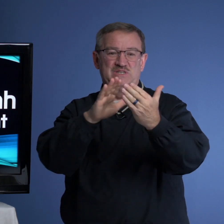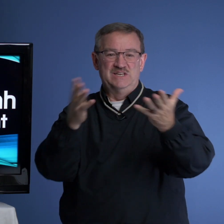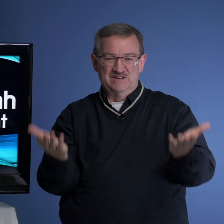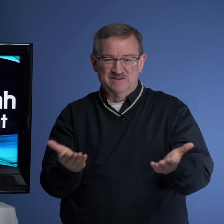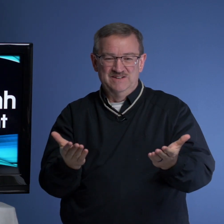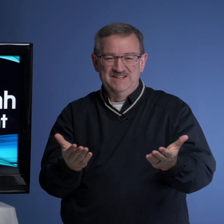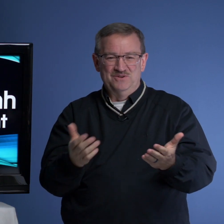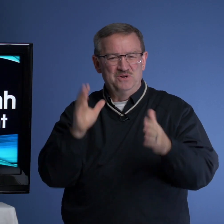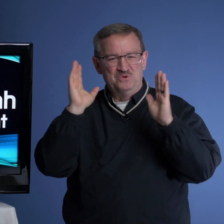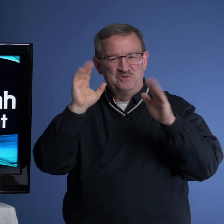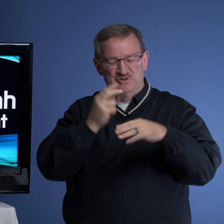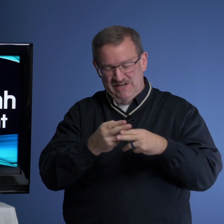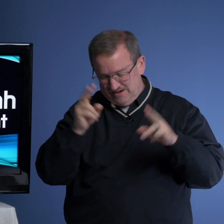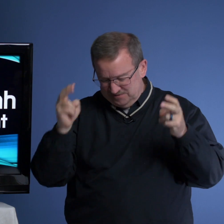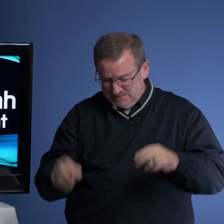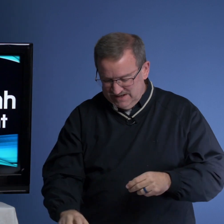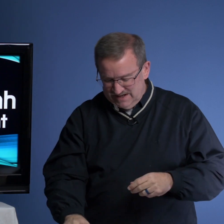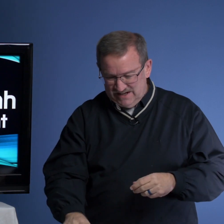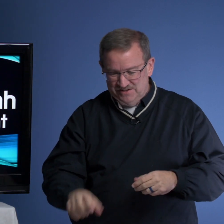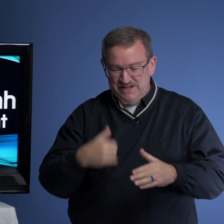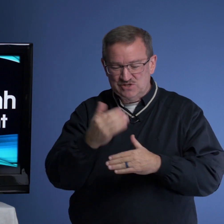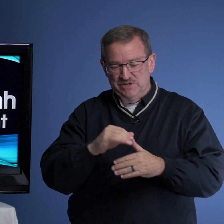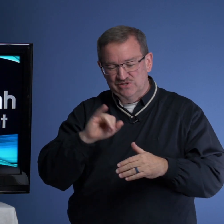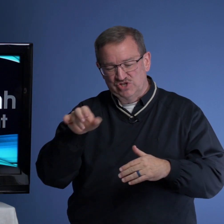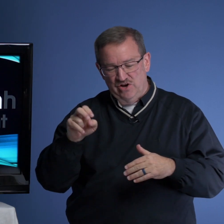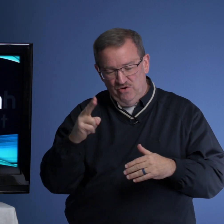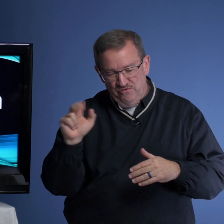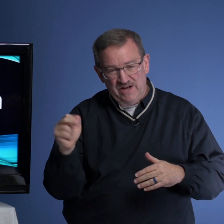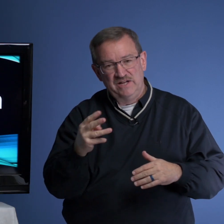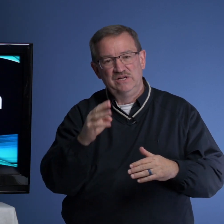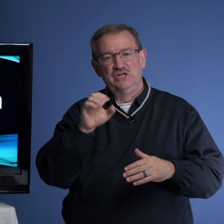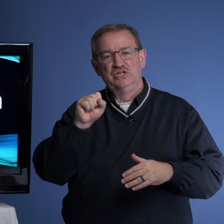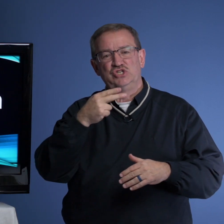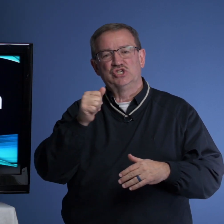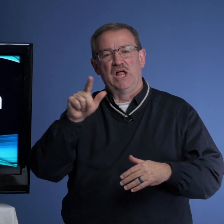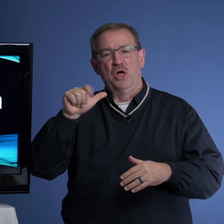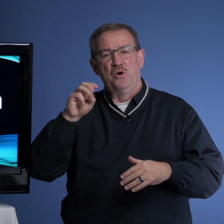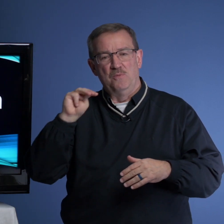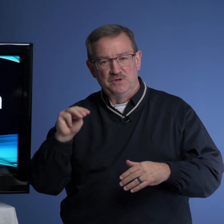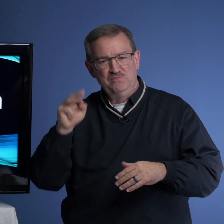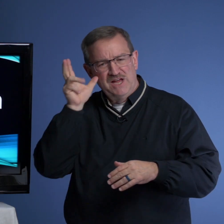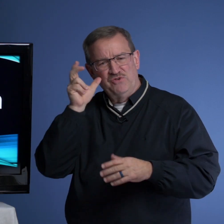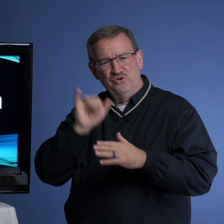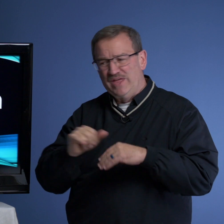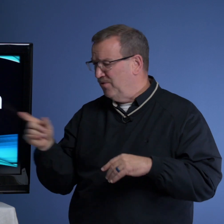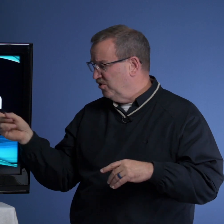here. What a wonderful title. The next one is Jehovah Shalom. You may have heard that word